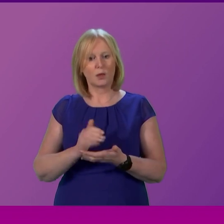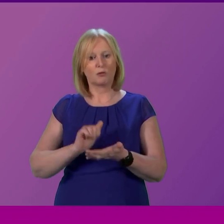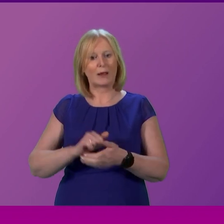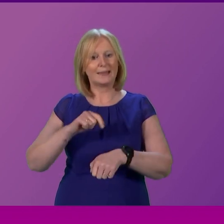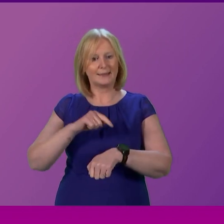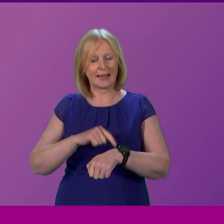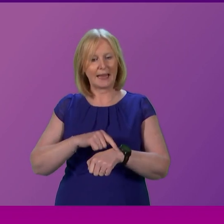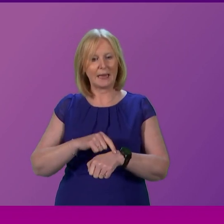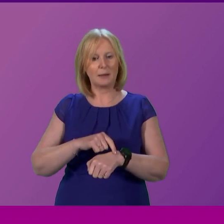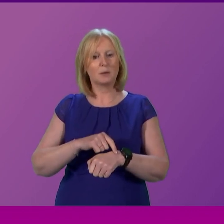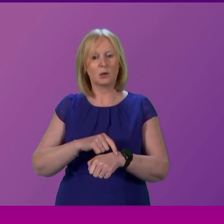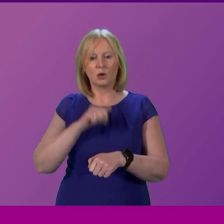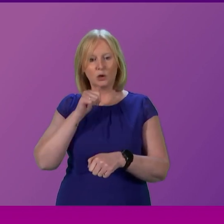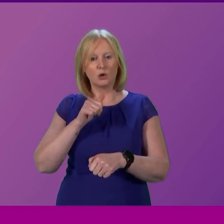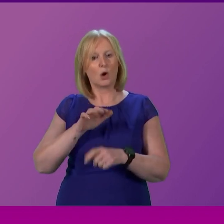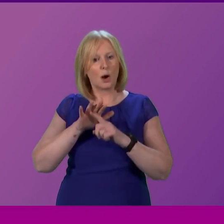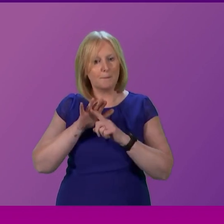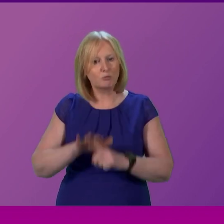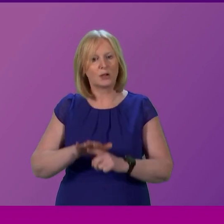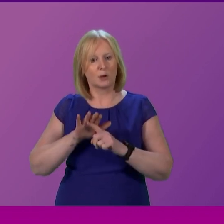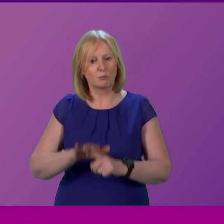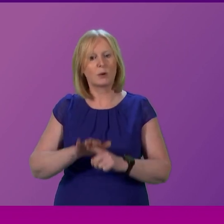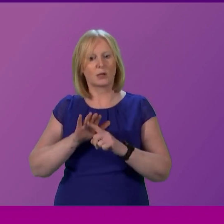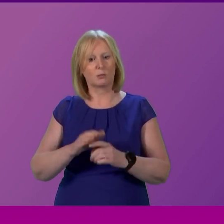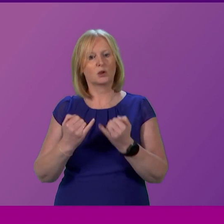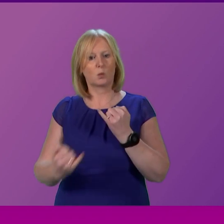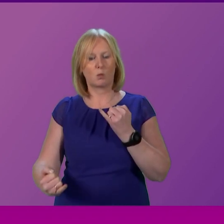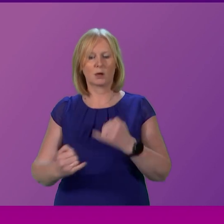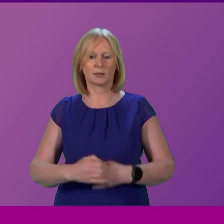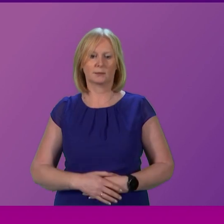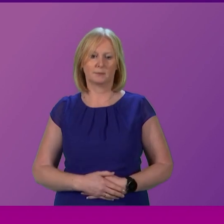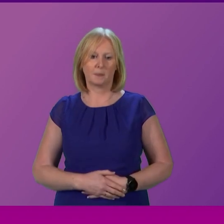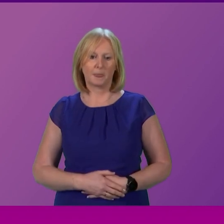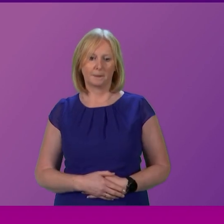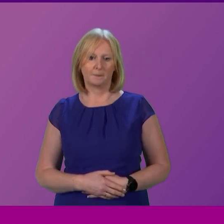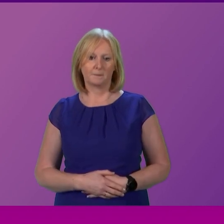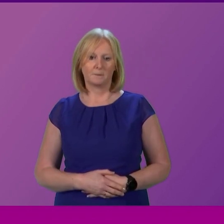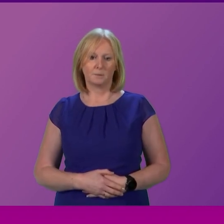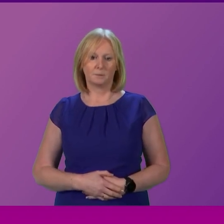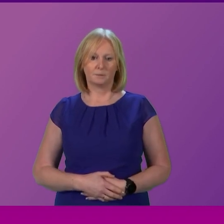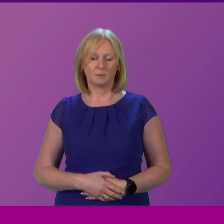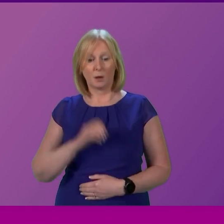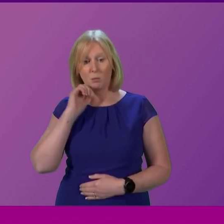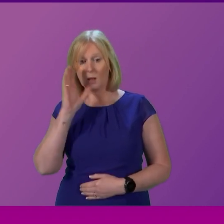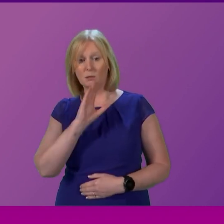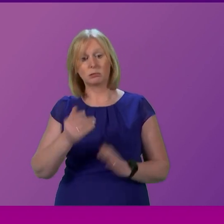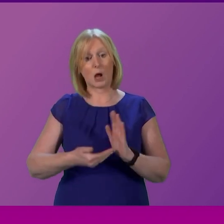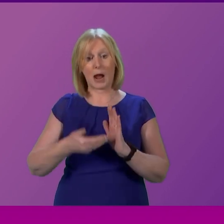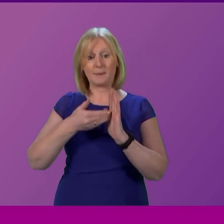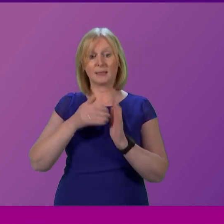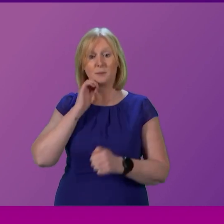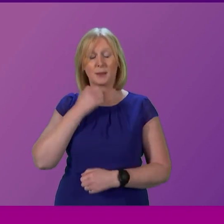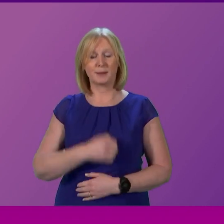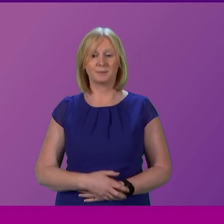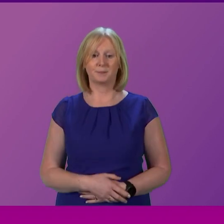doesn't add pressure and work onto a system that is already facing significant pressure and I'm happy to keep Monica Lennon updated on those